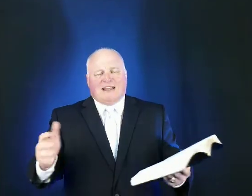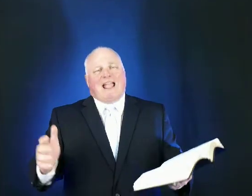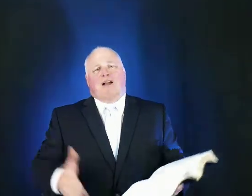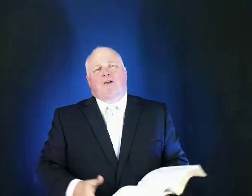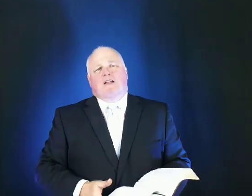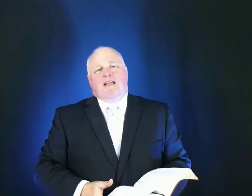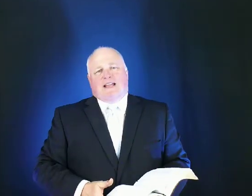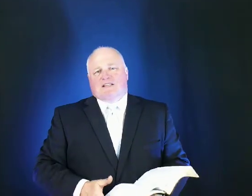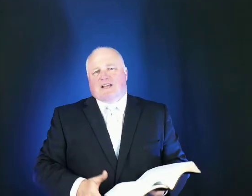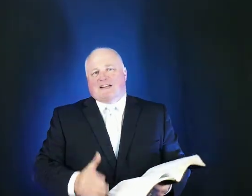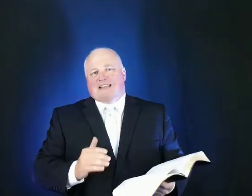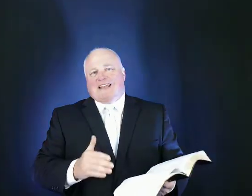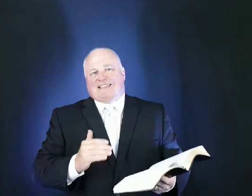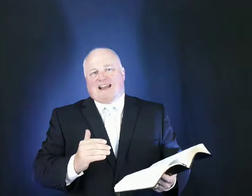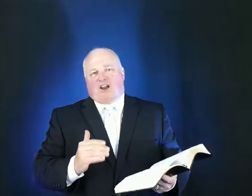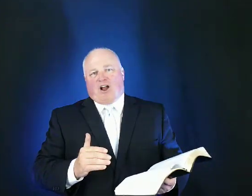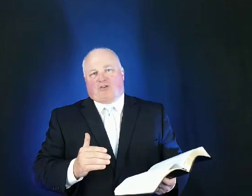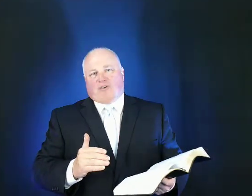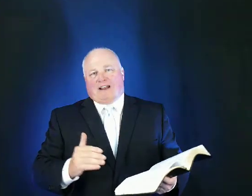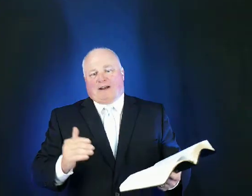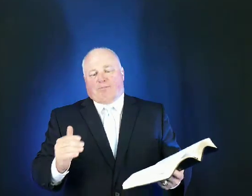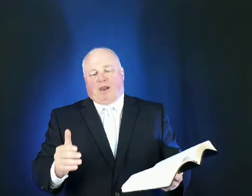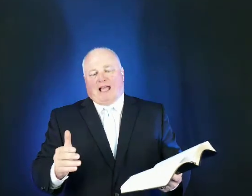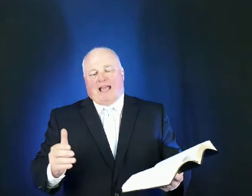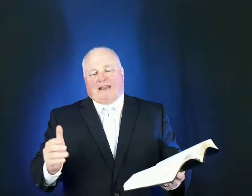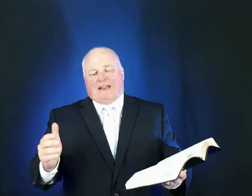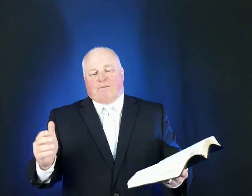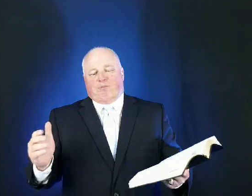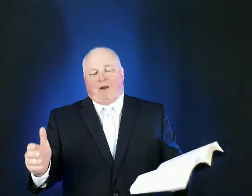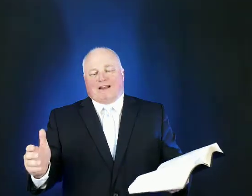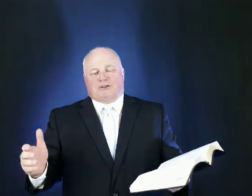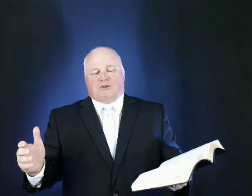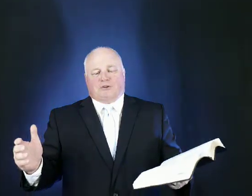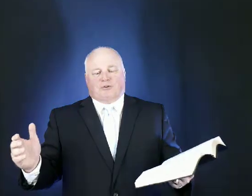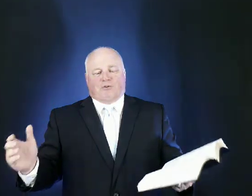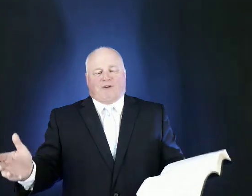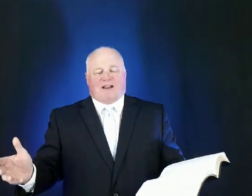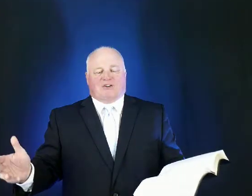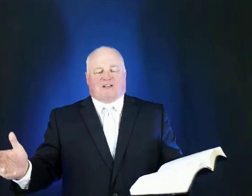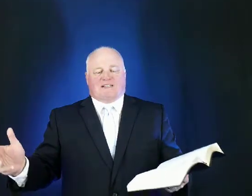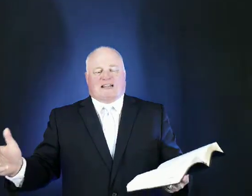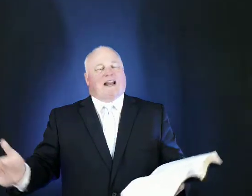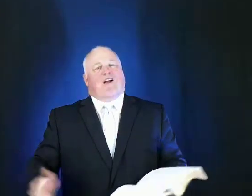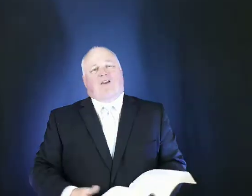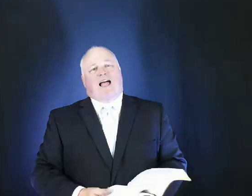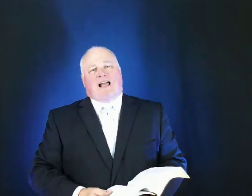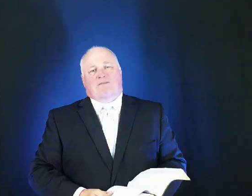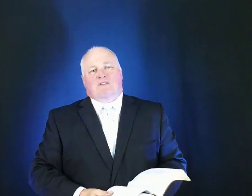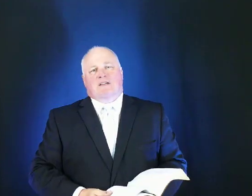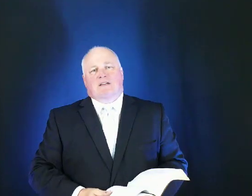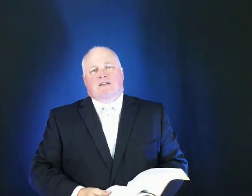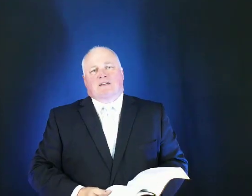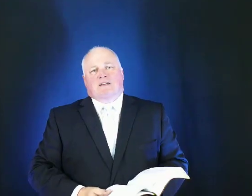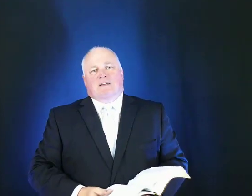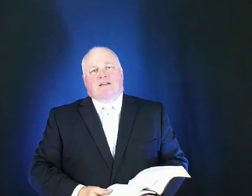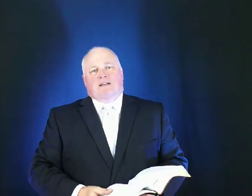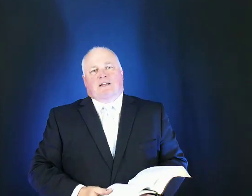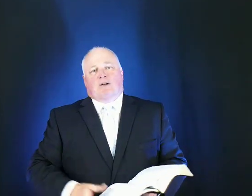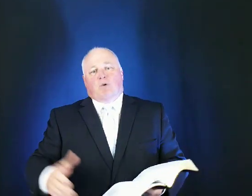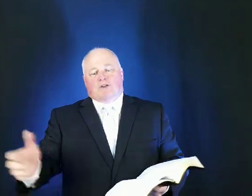now he's going to take that doctrine and apply it in practical directions in our lives in which